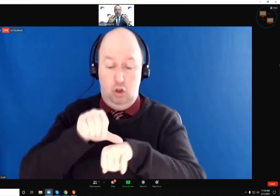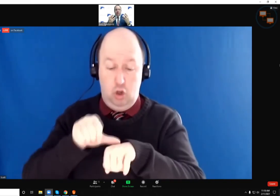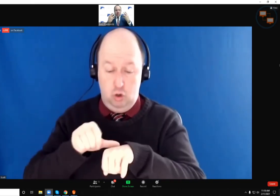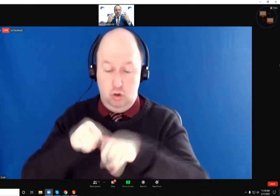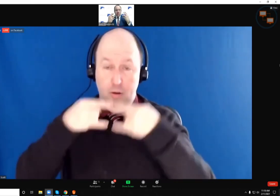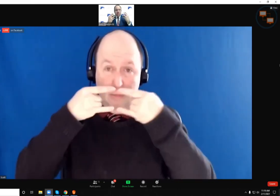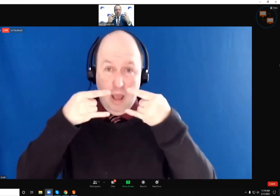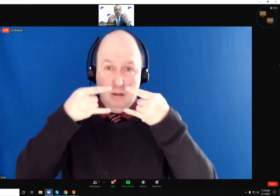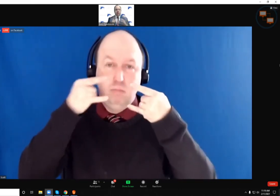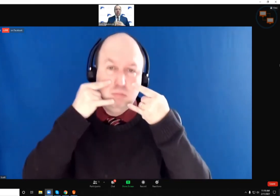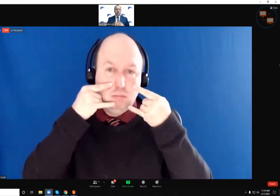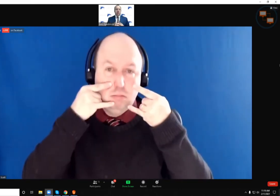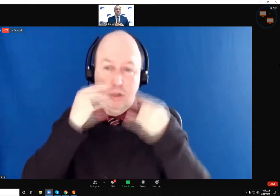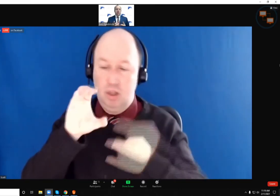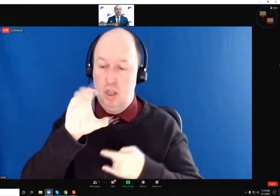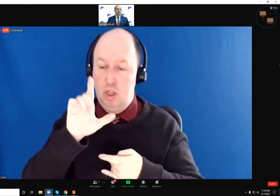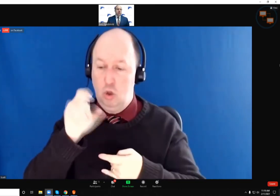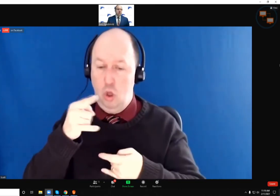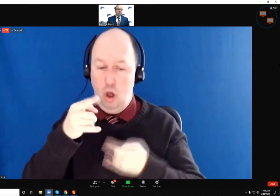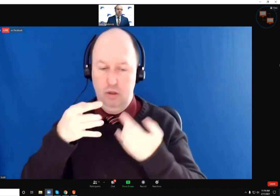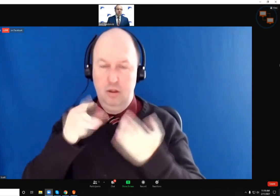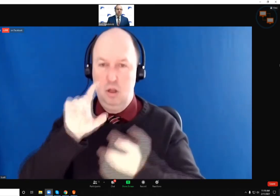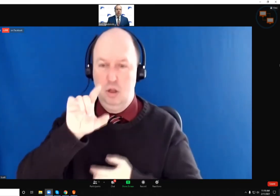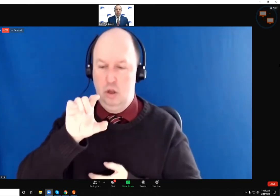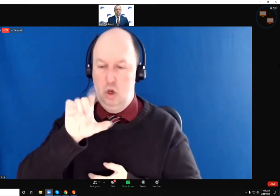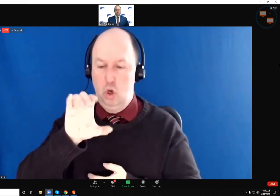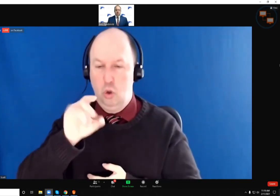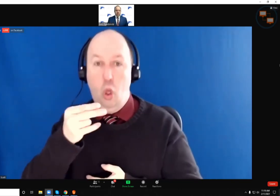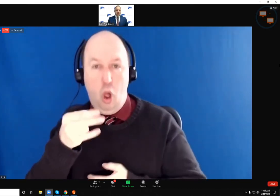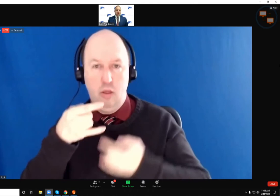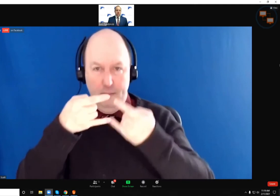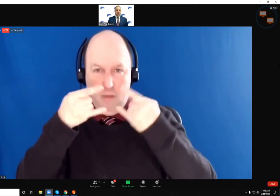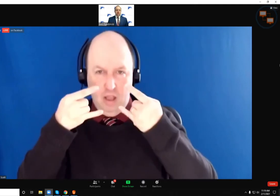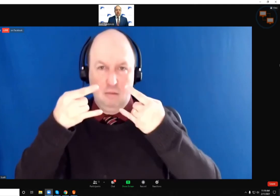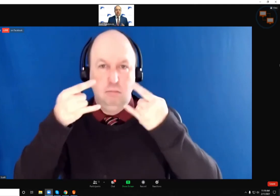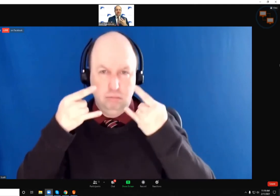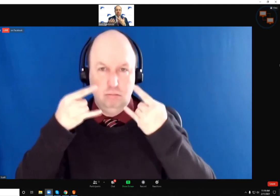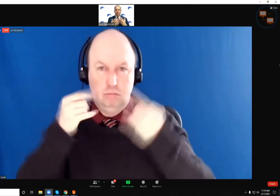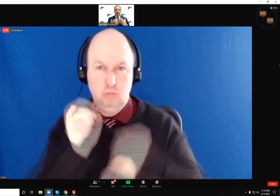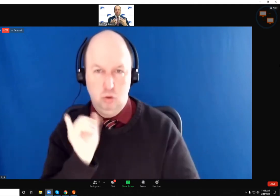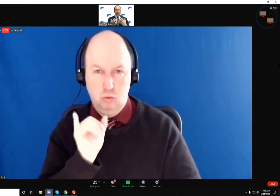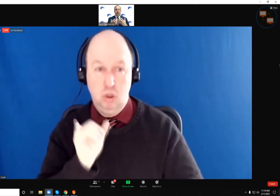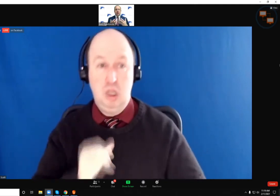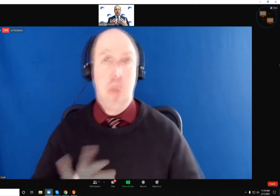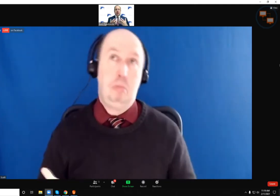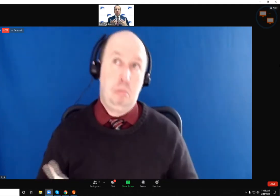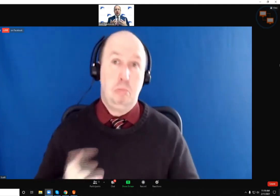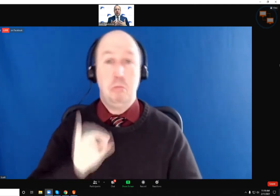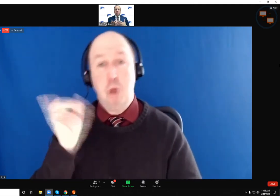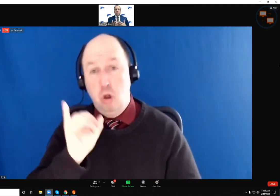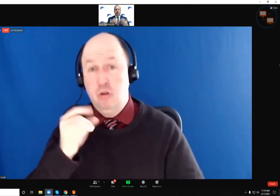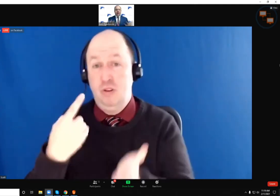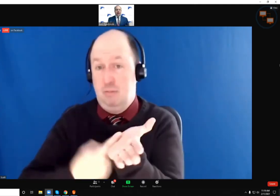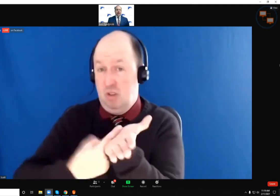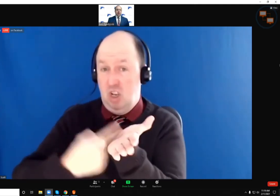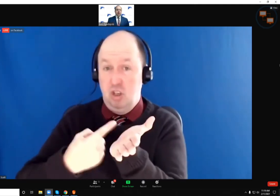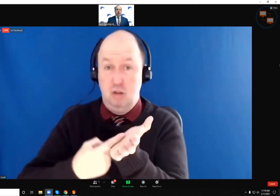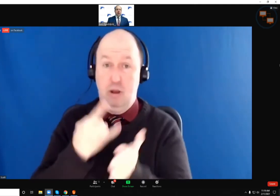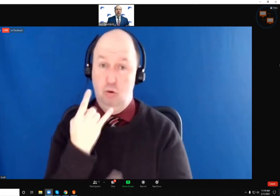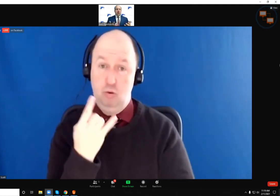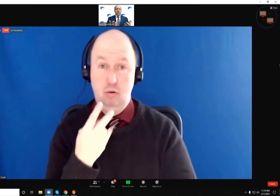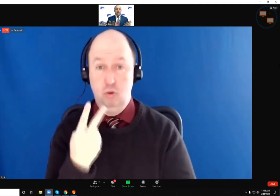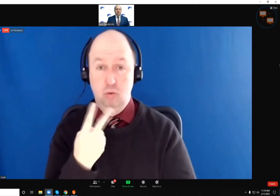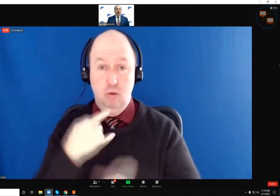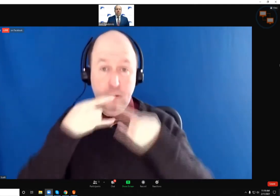cloth mask does the same thing. There's also some consideration of just double masking. But again, you know,